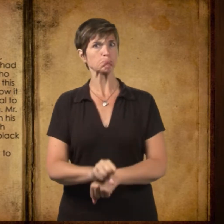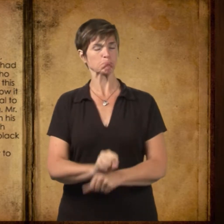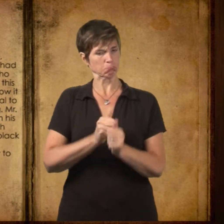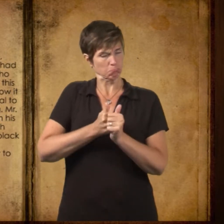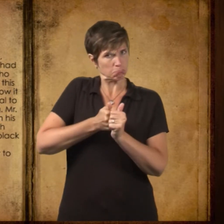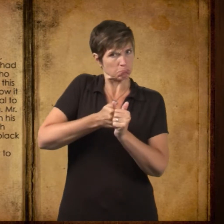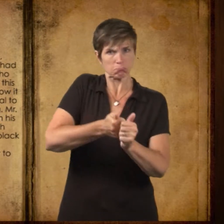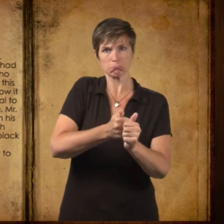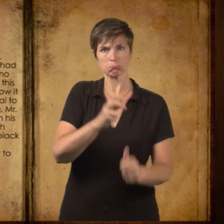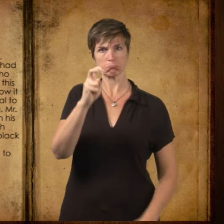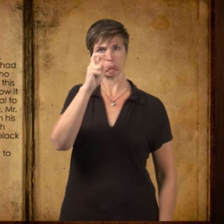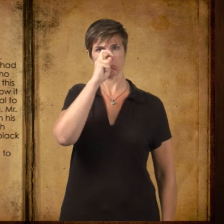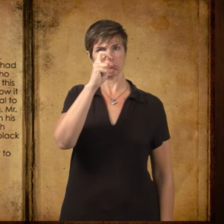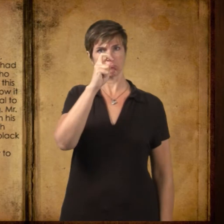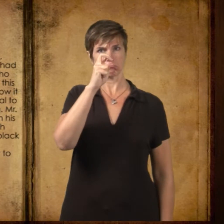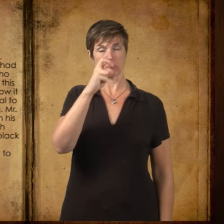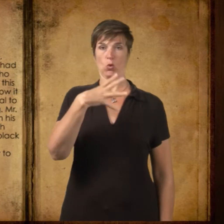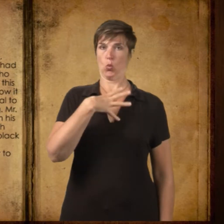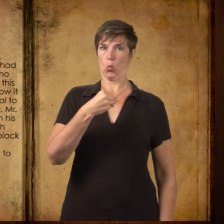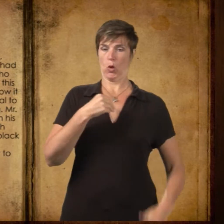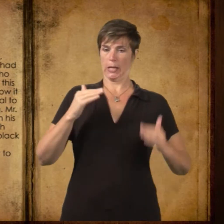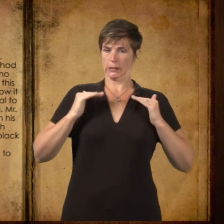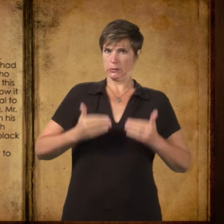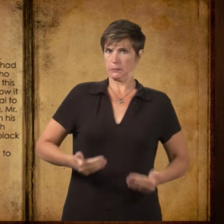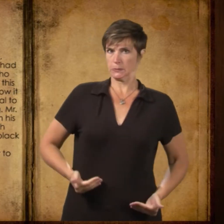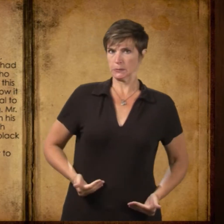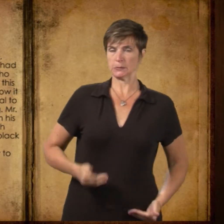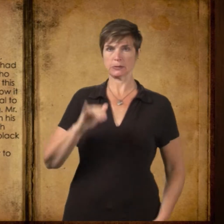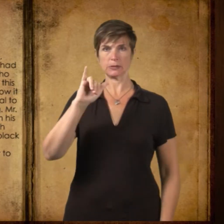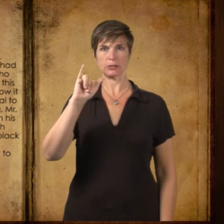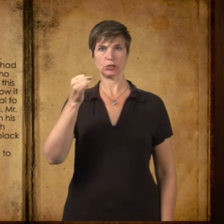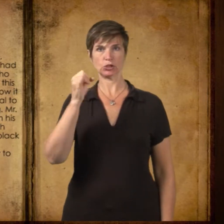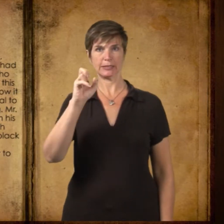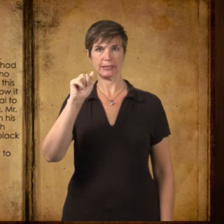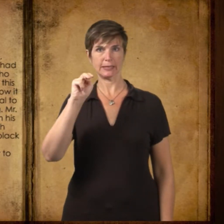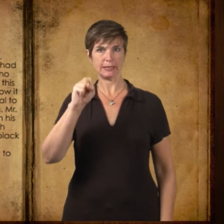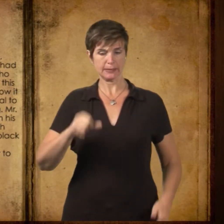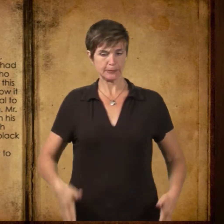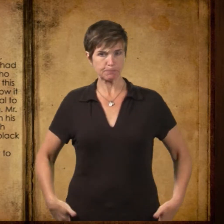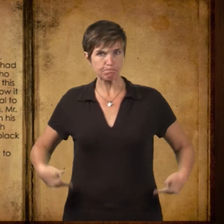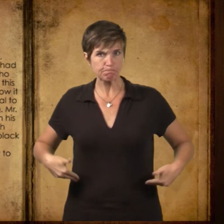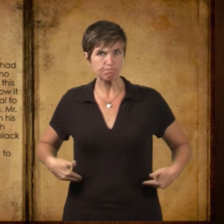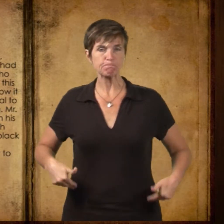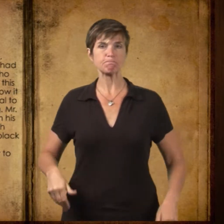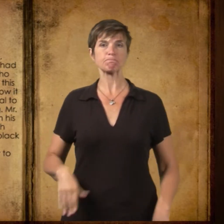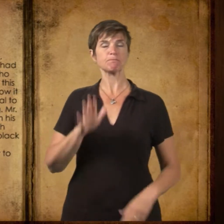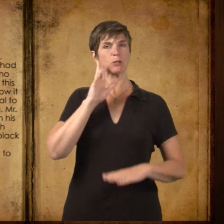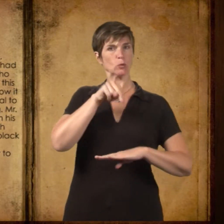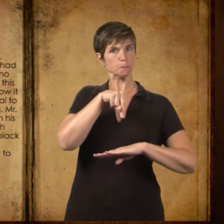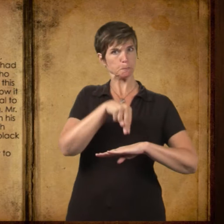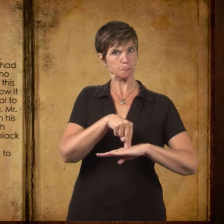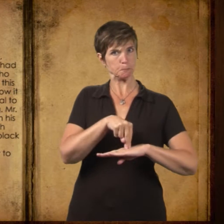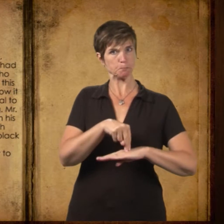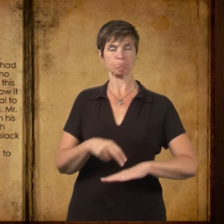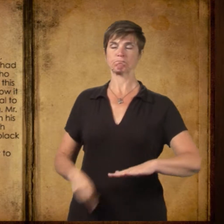With one hand resting carelessly on the black box, he seemed very proper and important as he talked